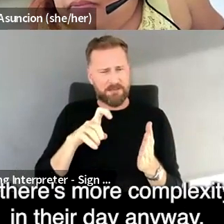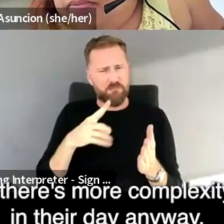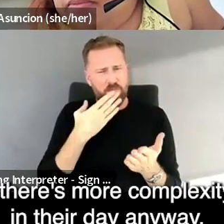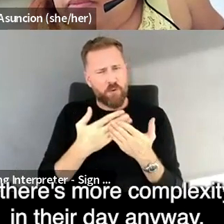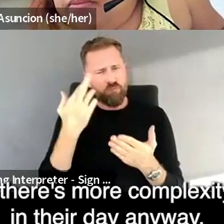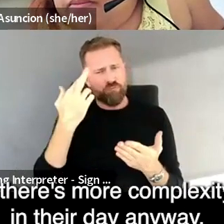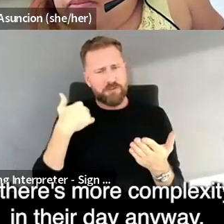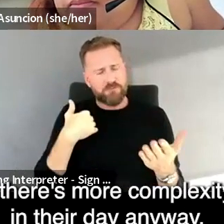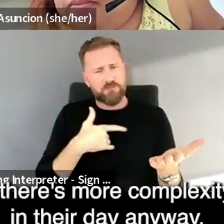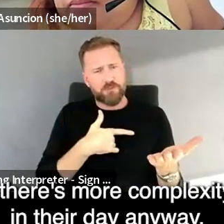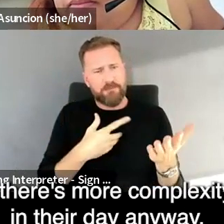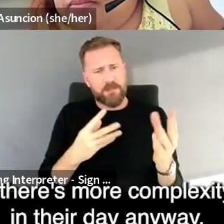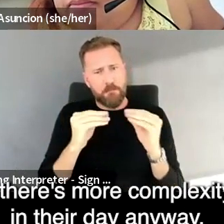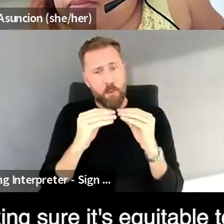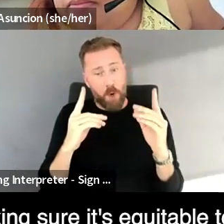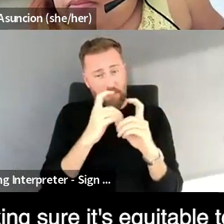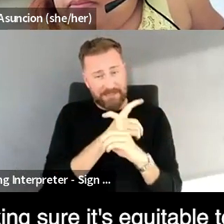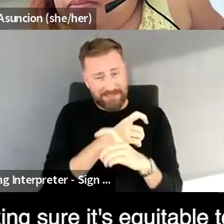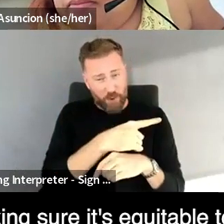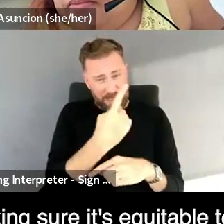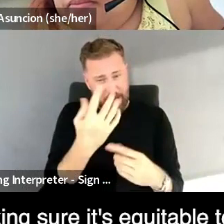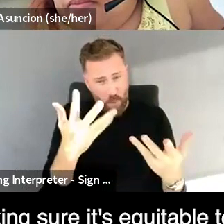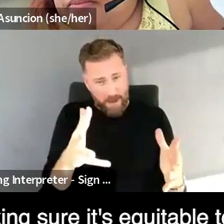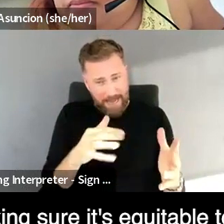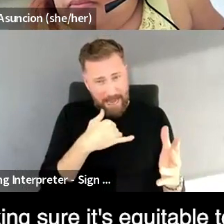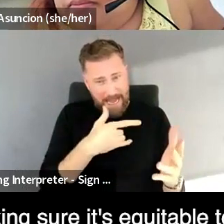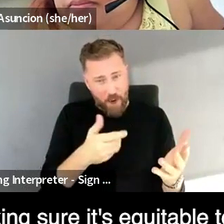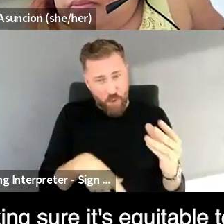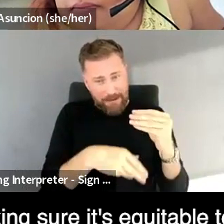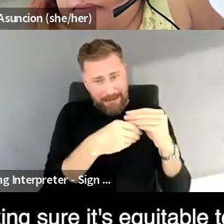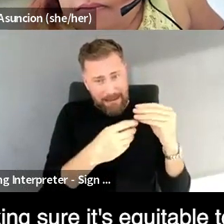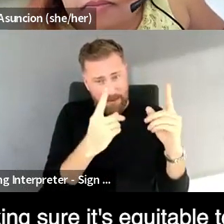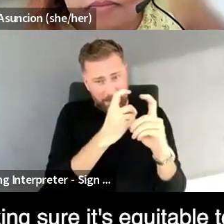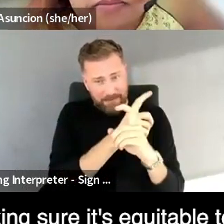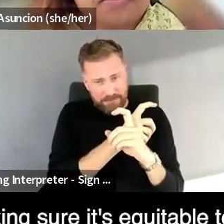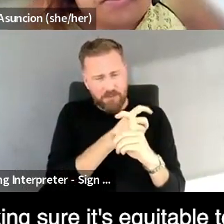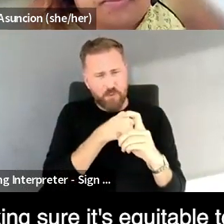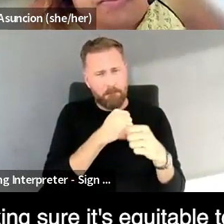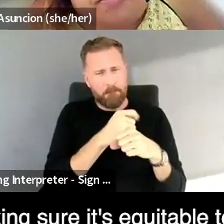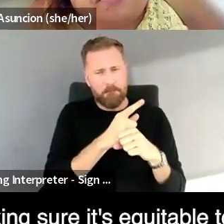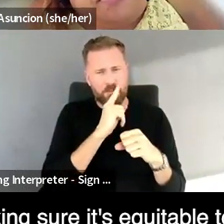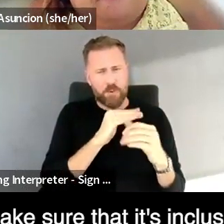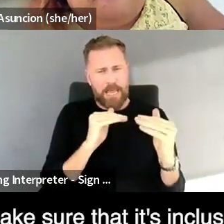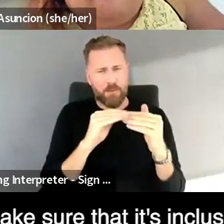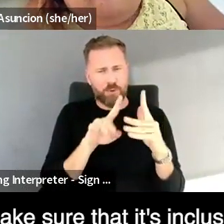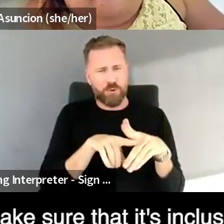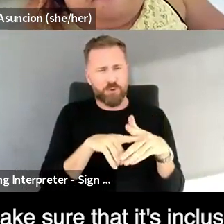If there's more complexity in the day anyway. So, um, making sure it's equitable to start to make sure that it's